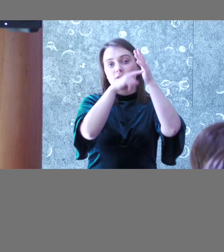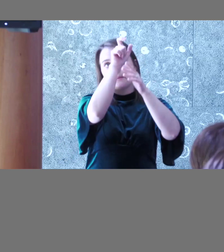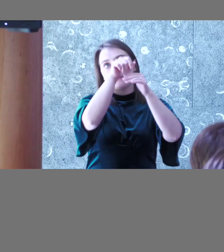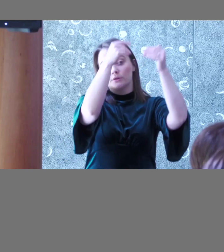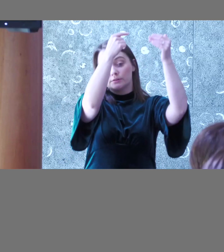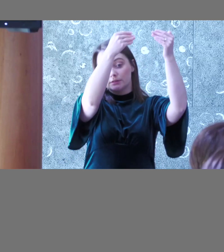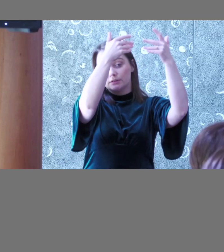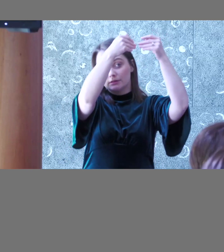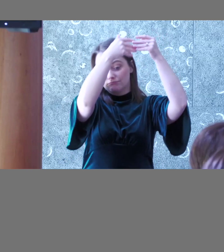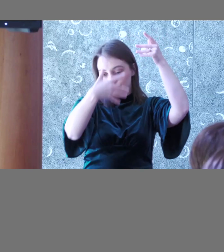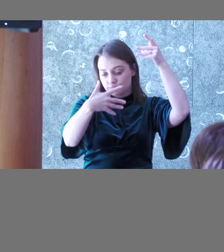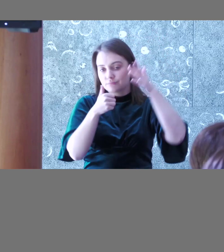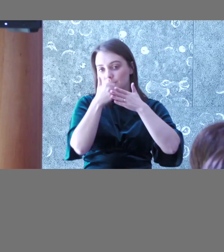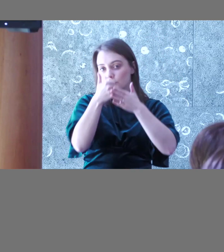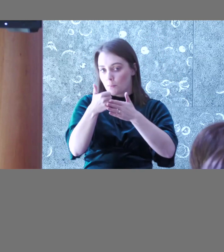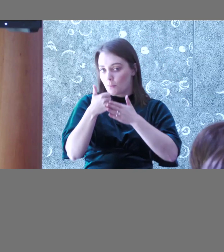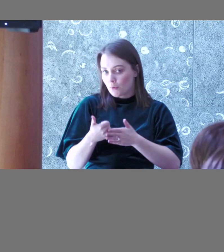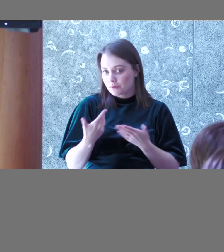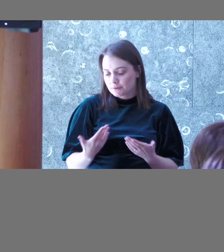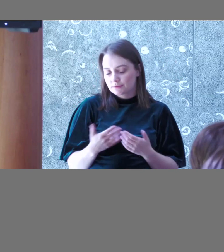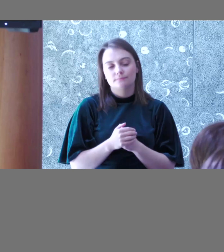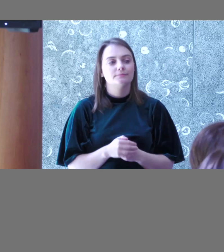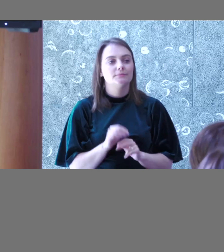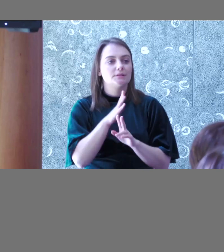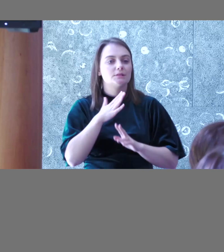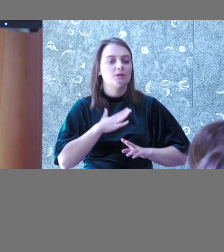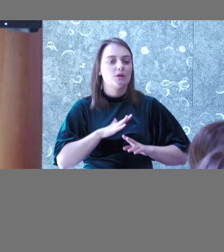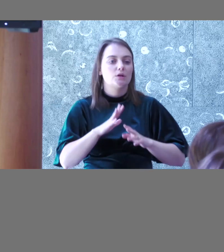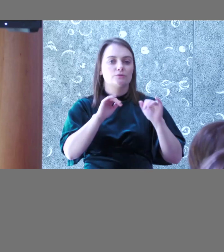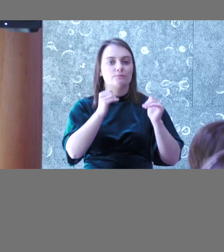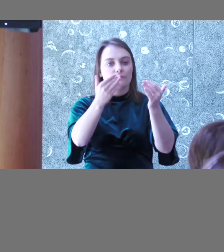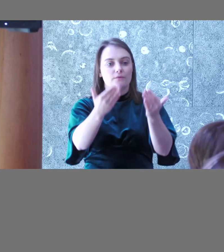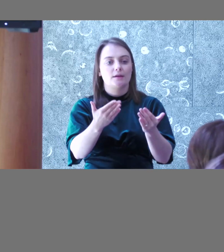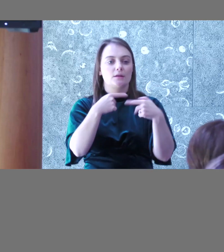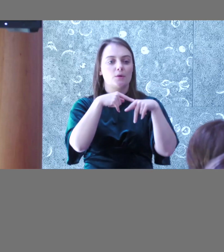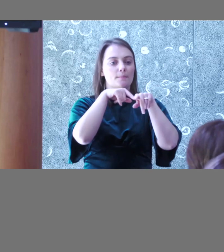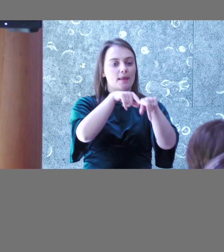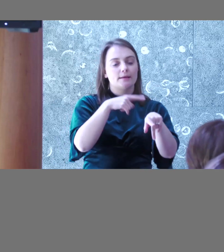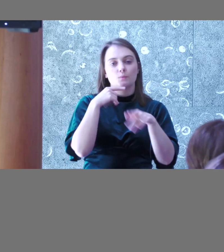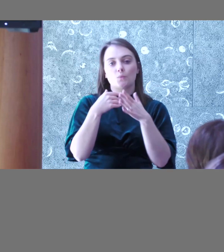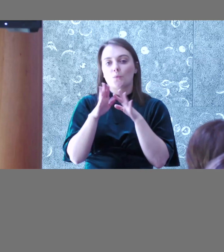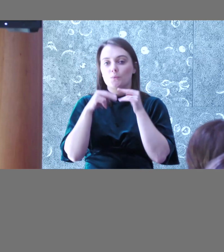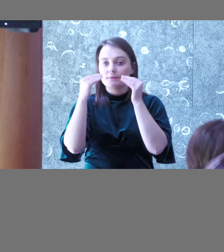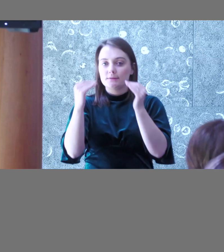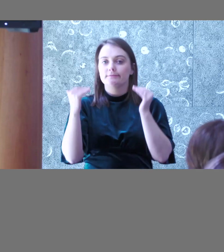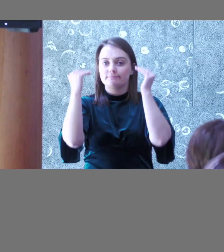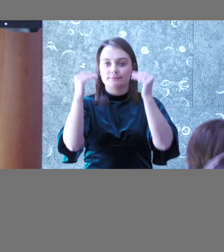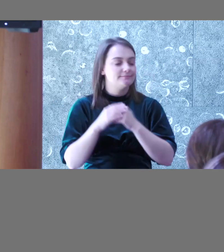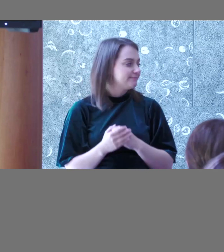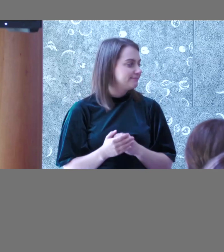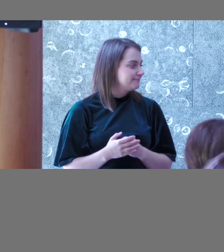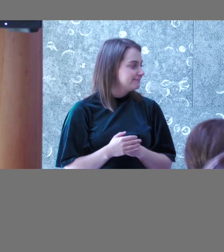to go beyond just what is required to what is desired? Well,